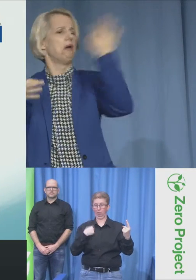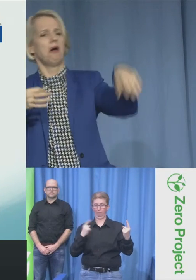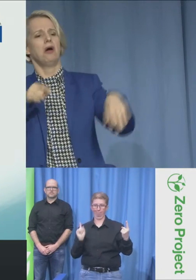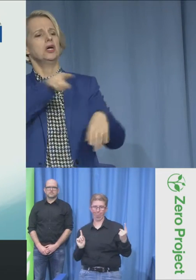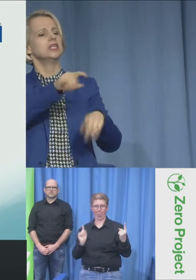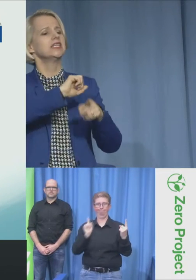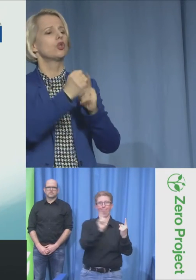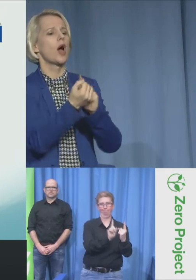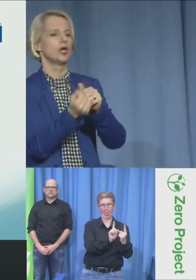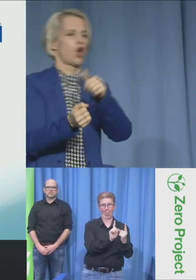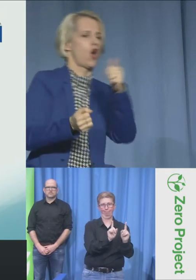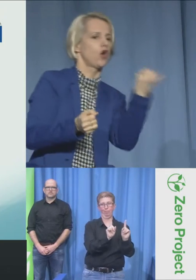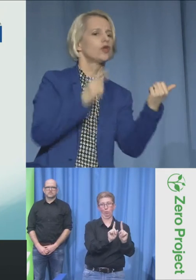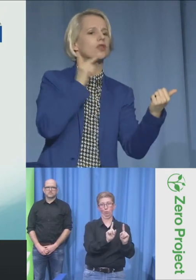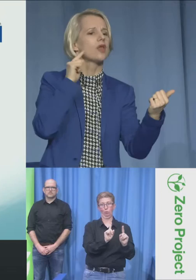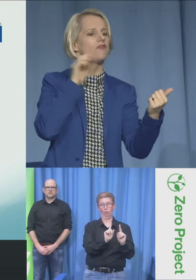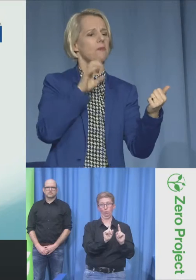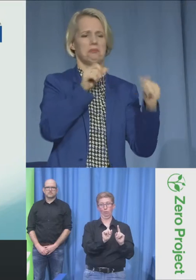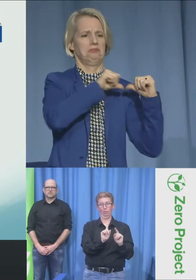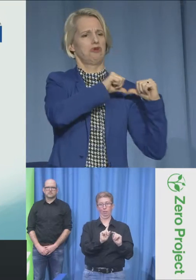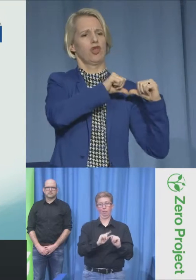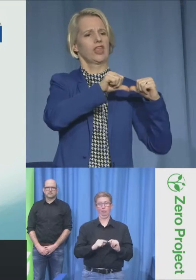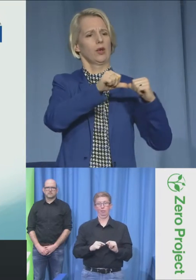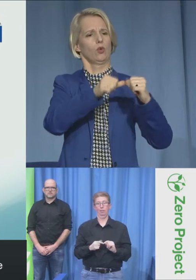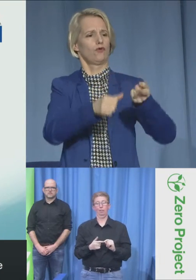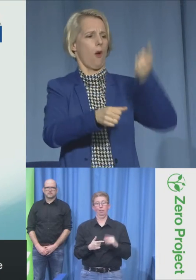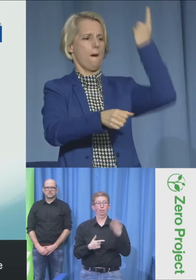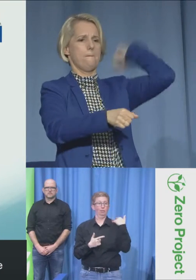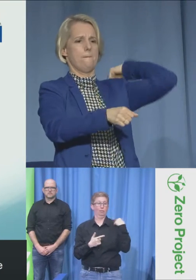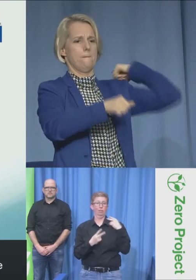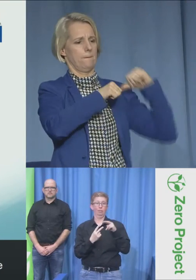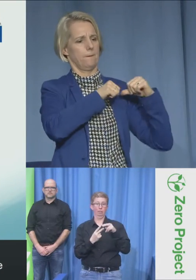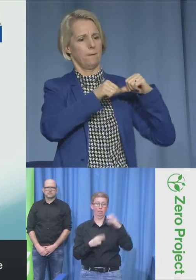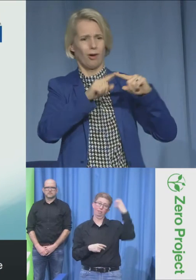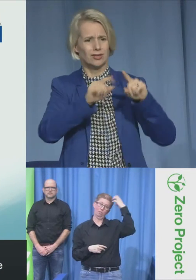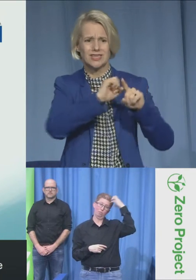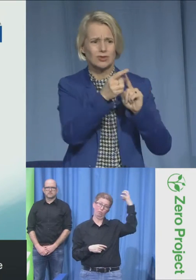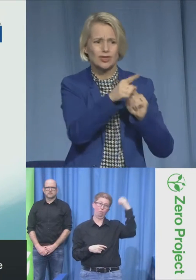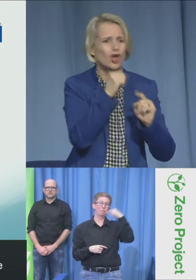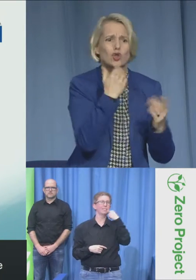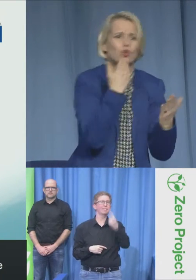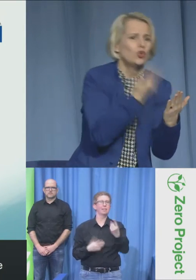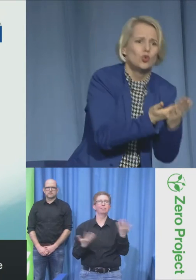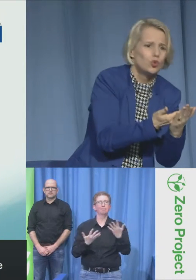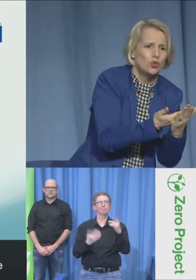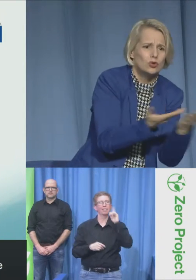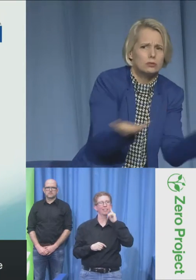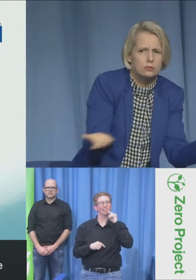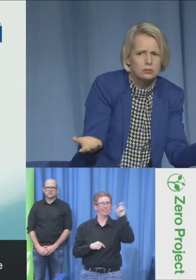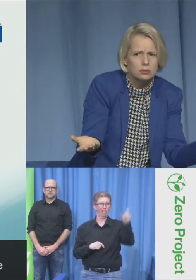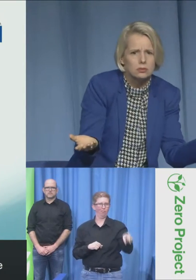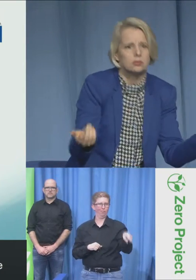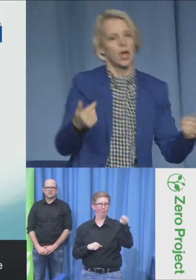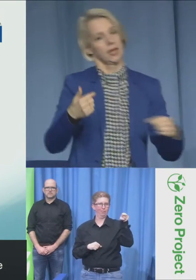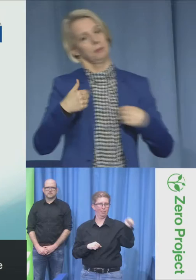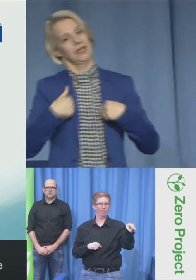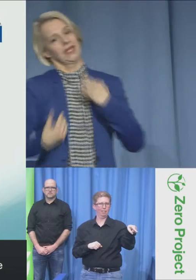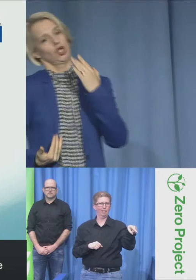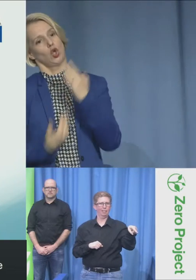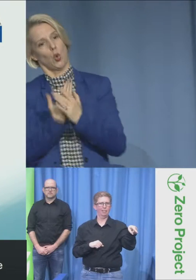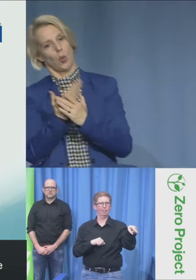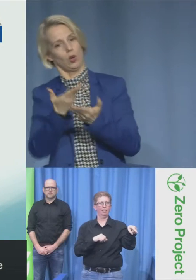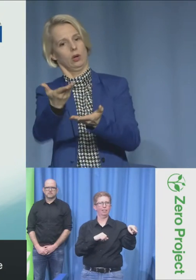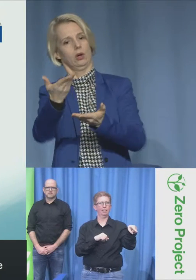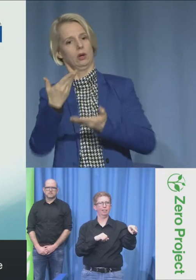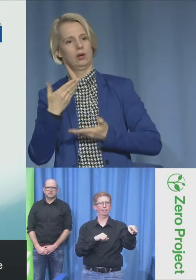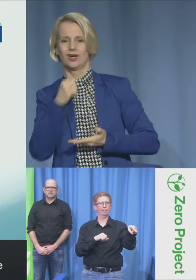The administration decided that the situation of the other deaf member was the same as the first